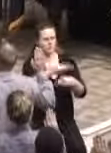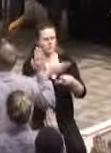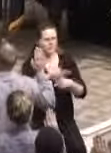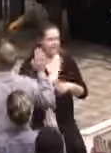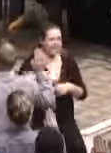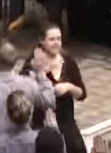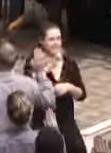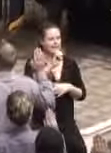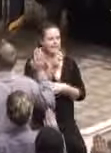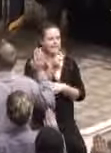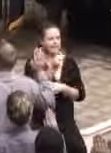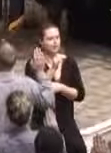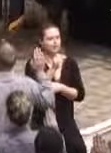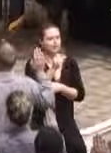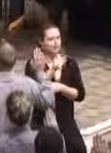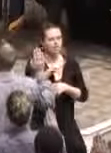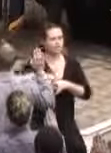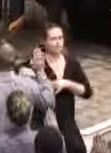highest ethical standards.